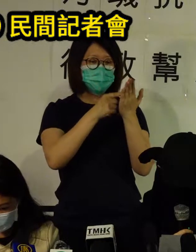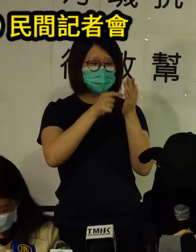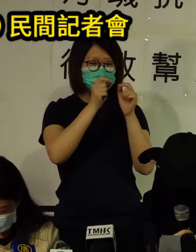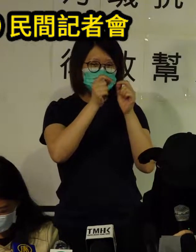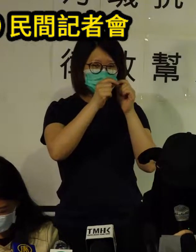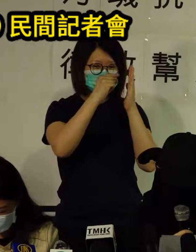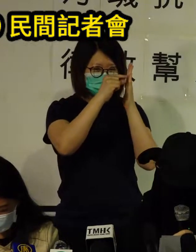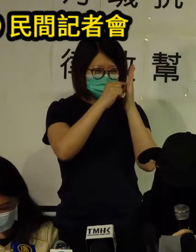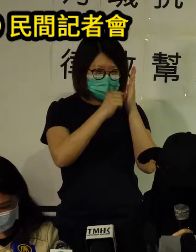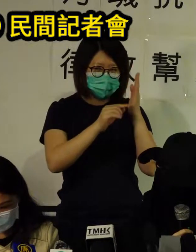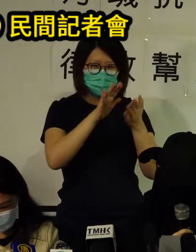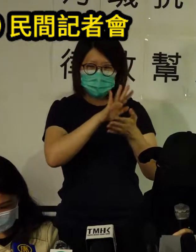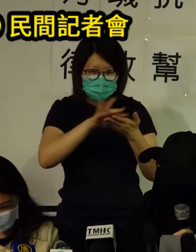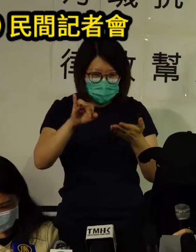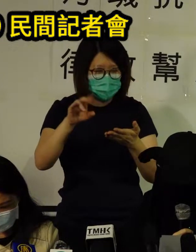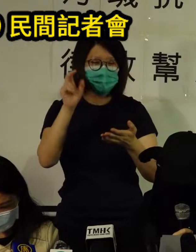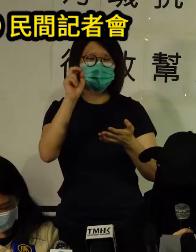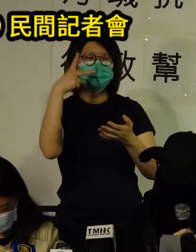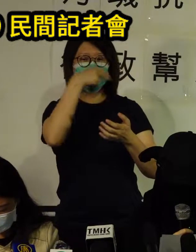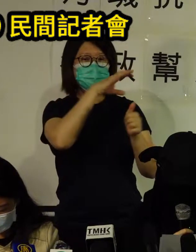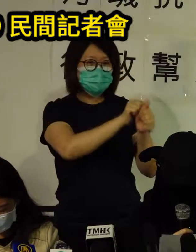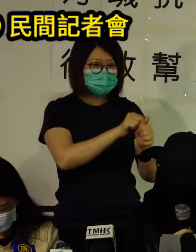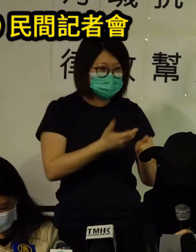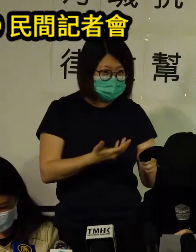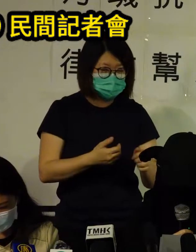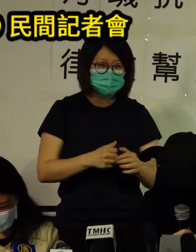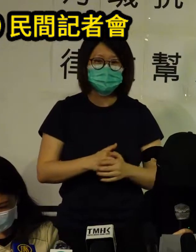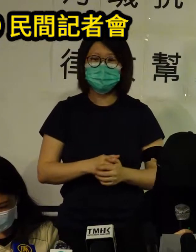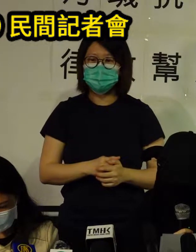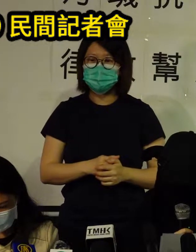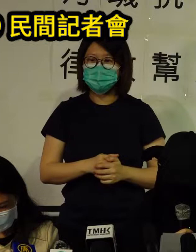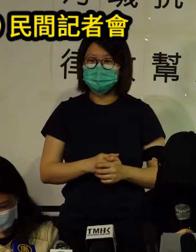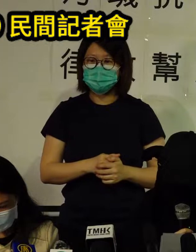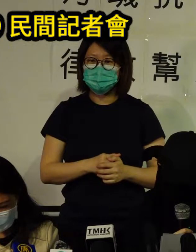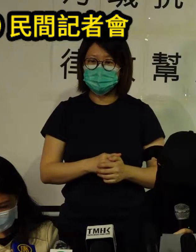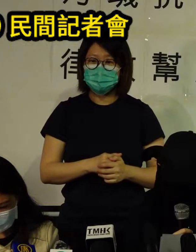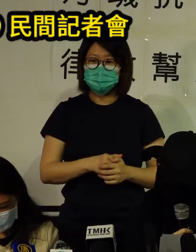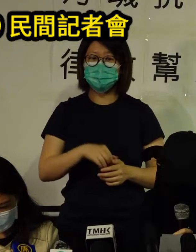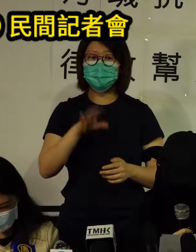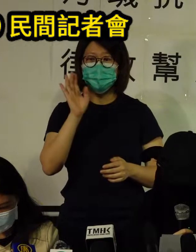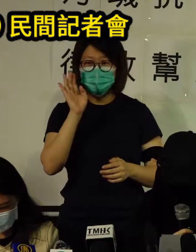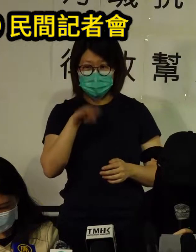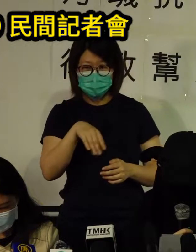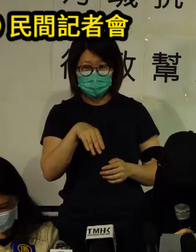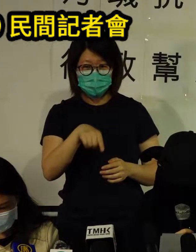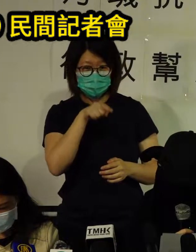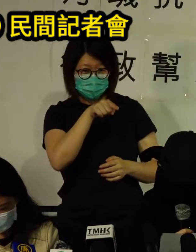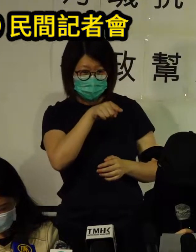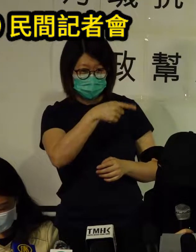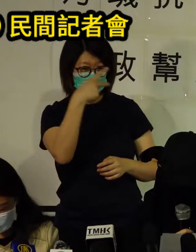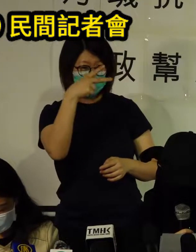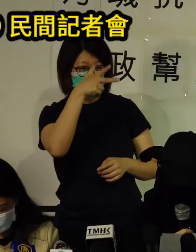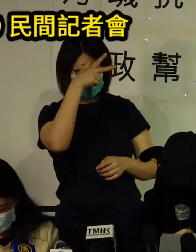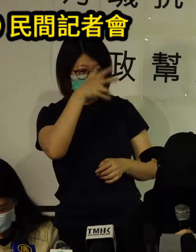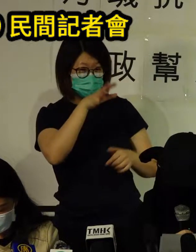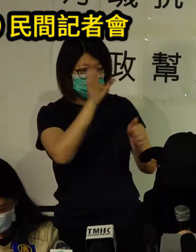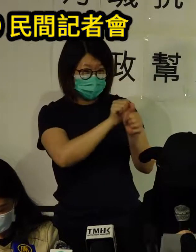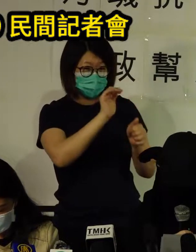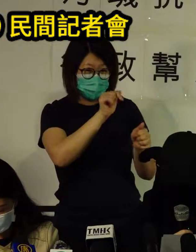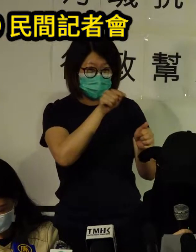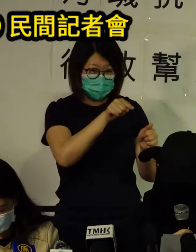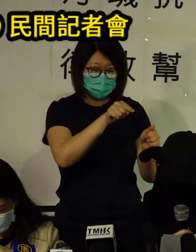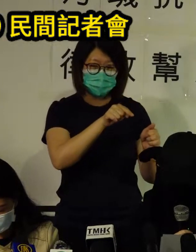bother today the police and the judiciary who are all too willing to cooperate and act as a proxy under Beijing